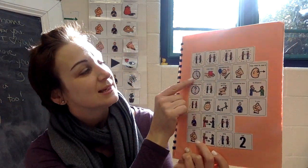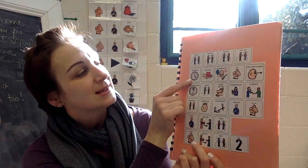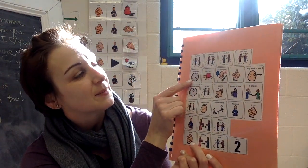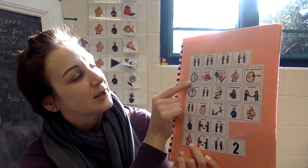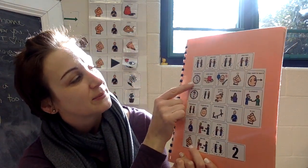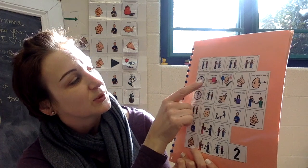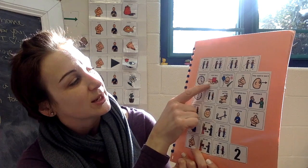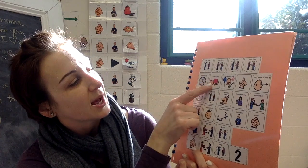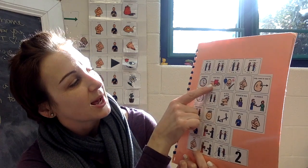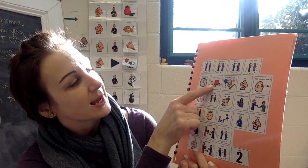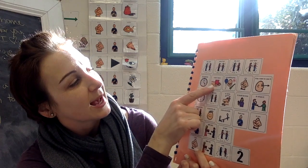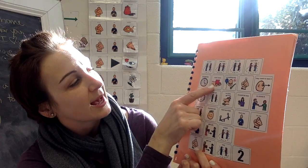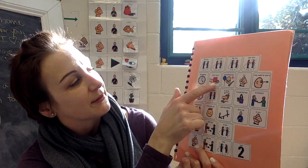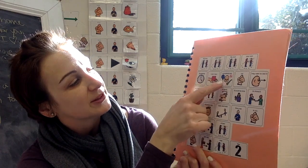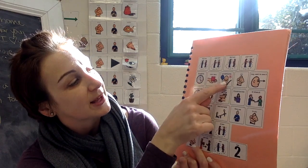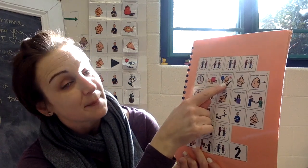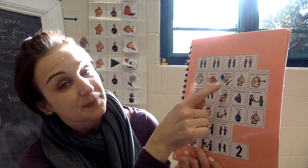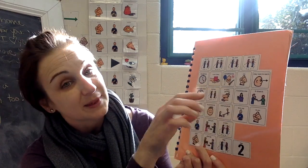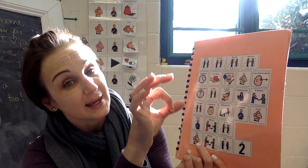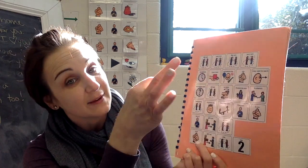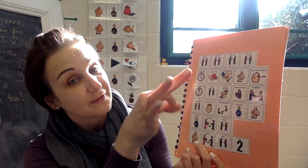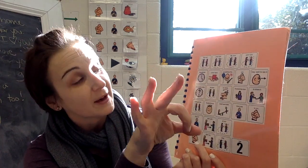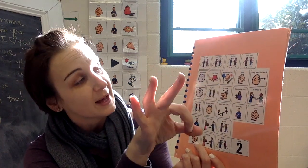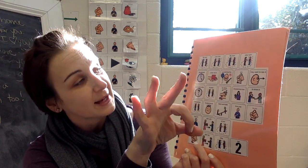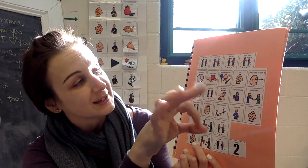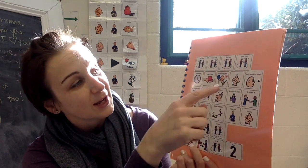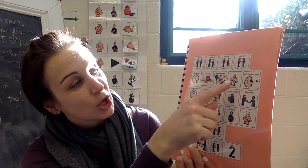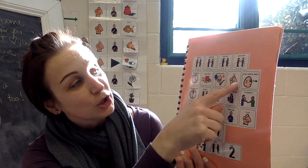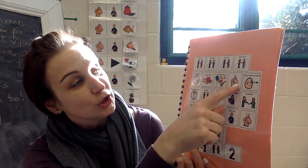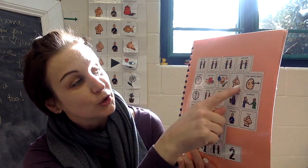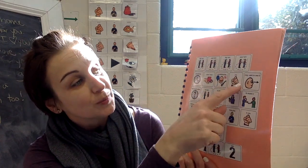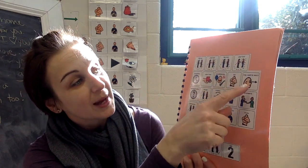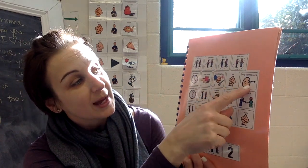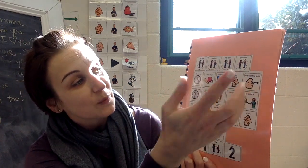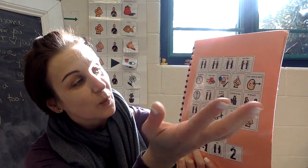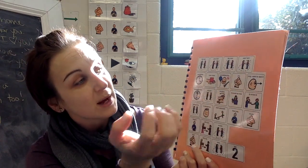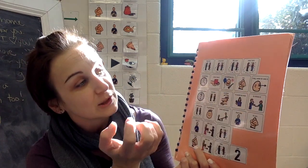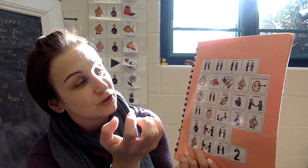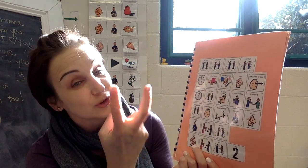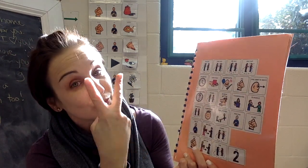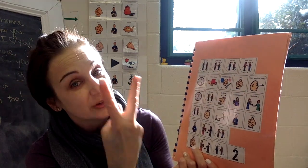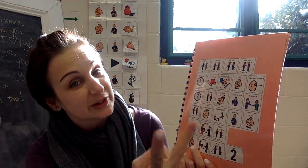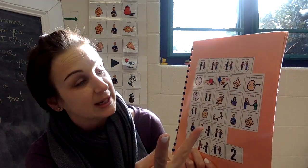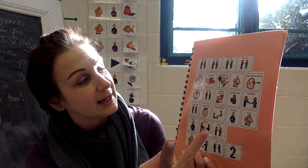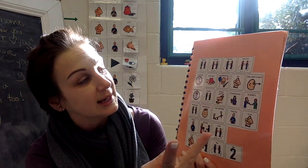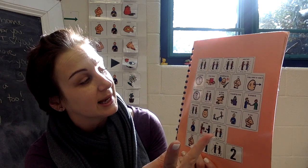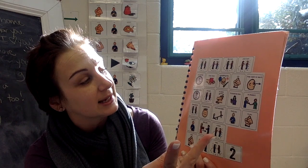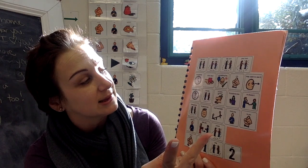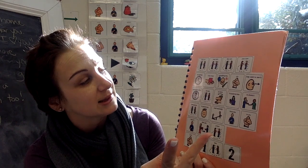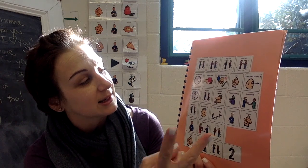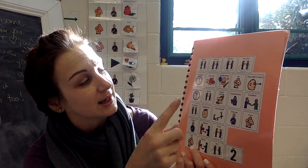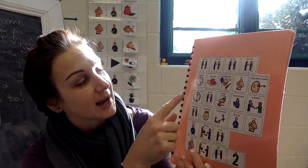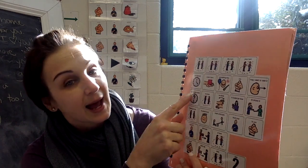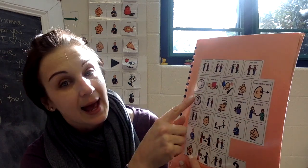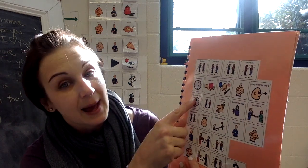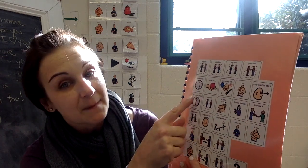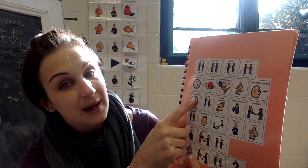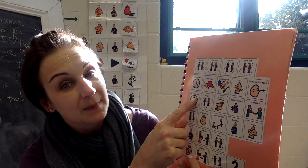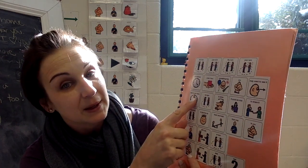Sometimes when I have something fun, you may want to see it. And maybe